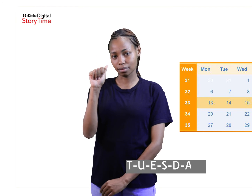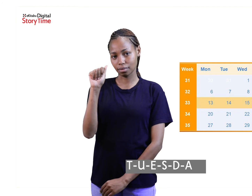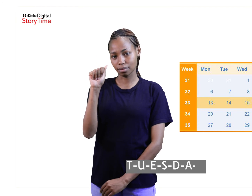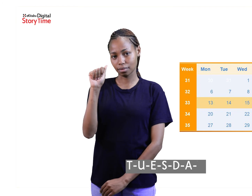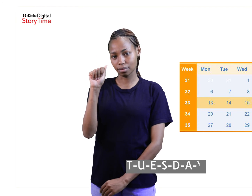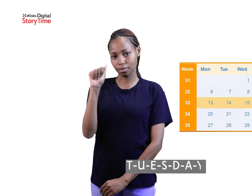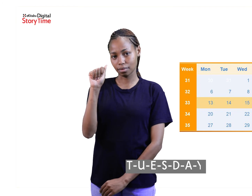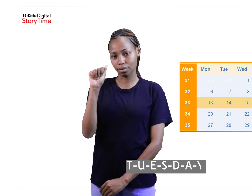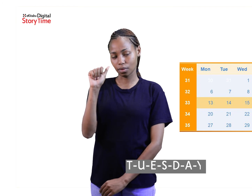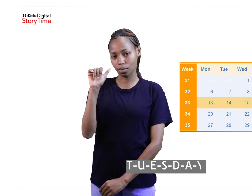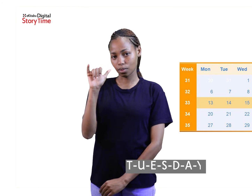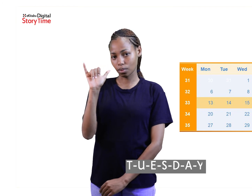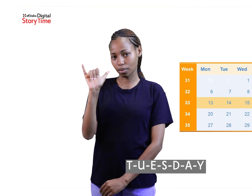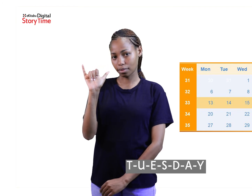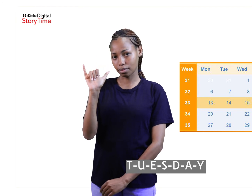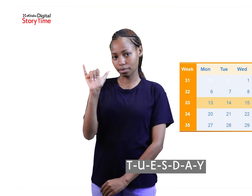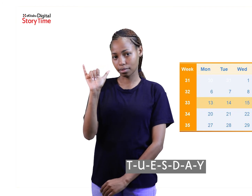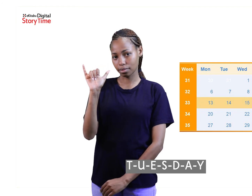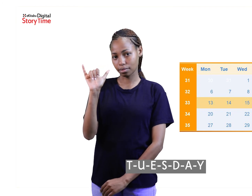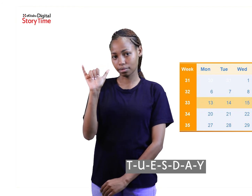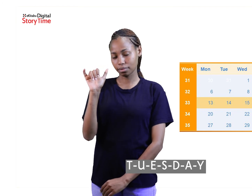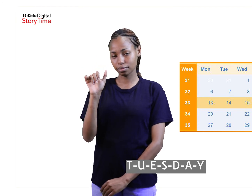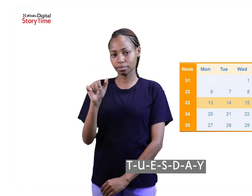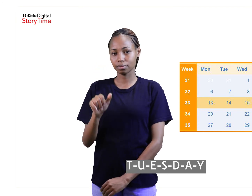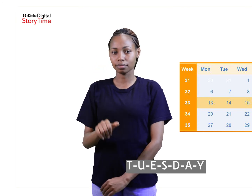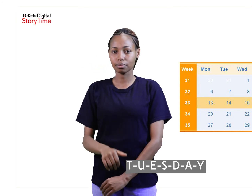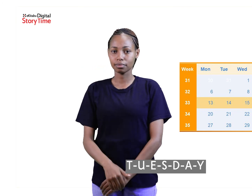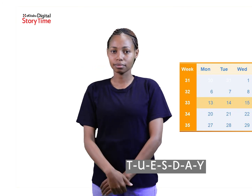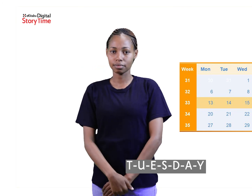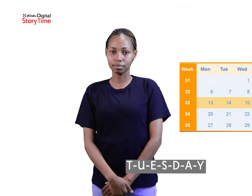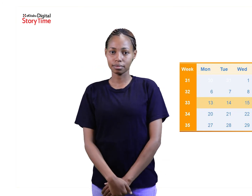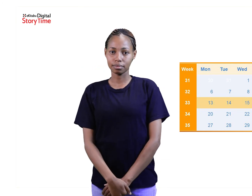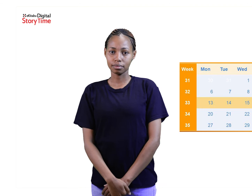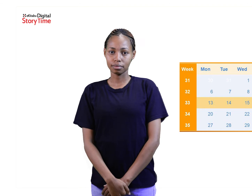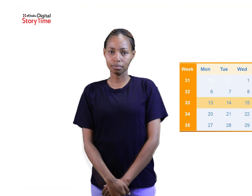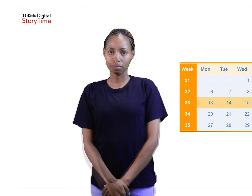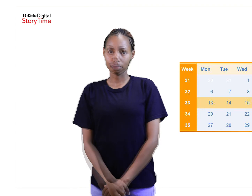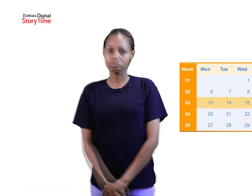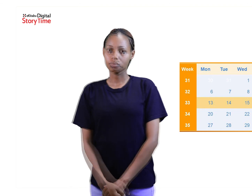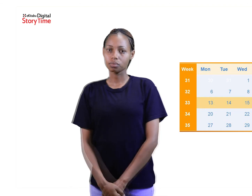-a-y w